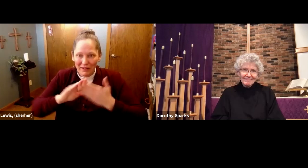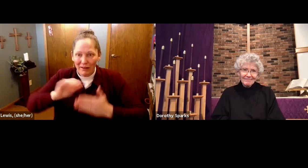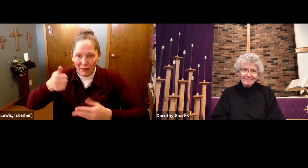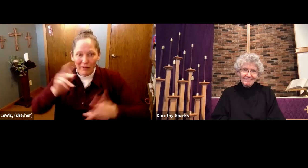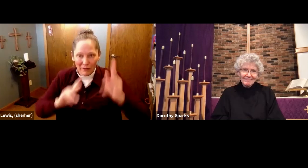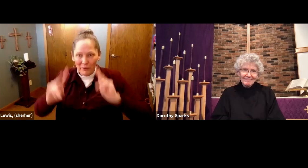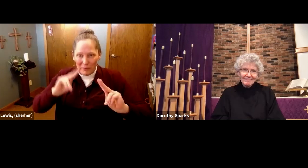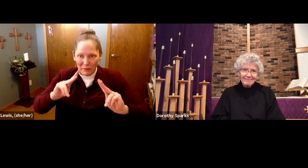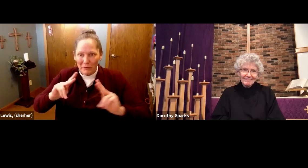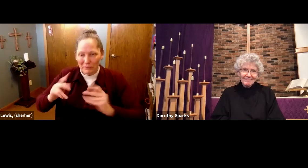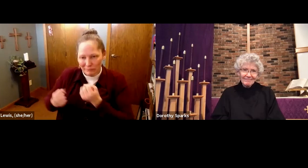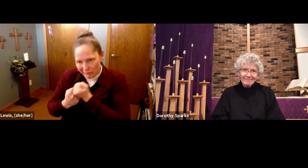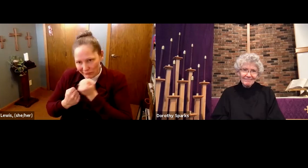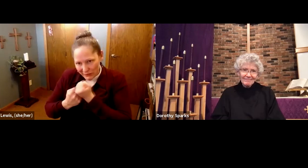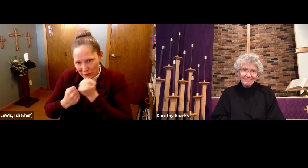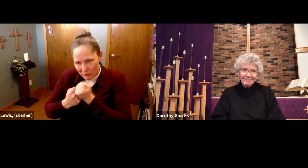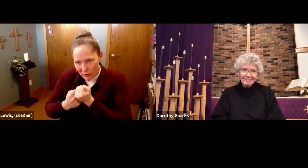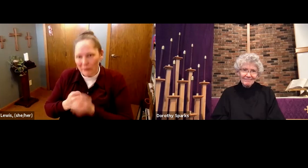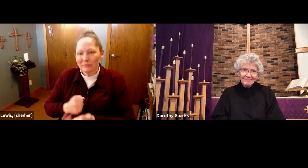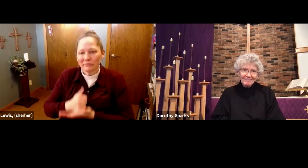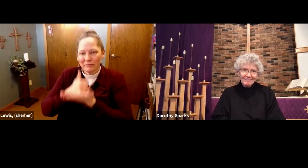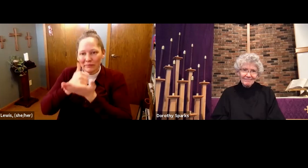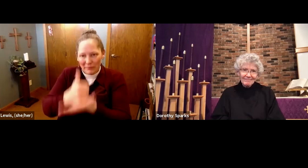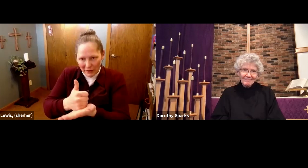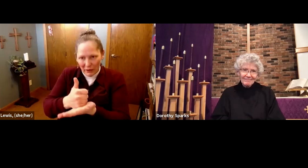us one another and God gives us support.